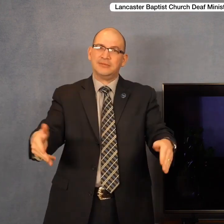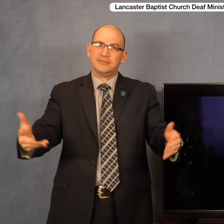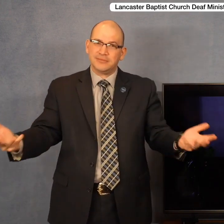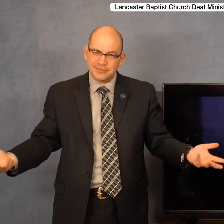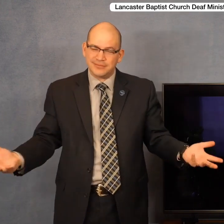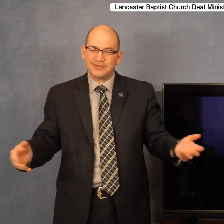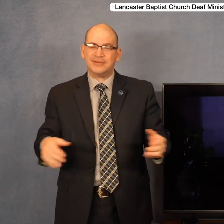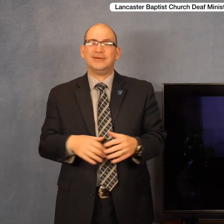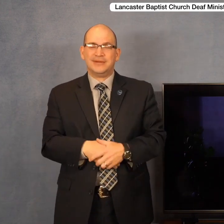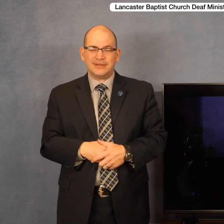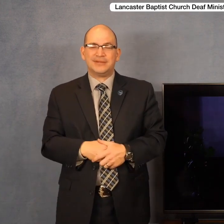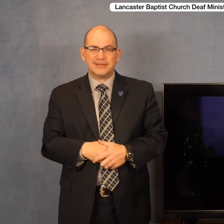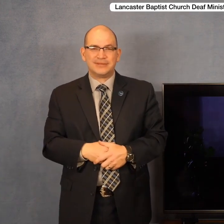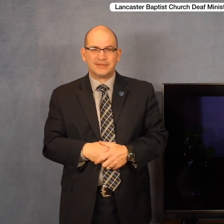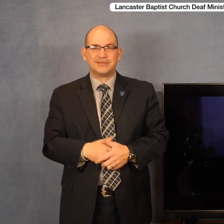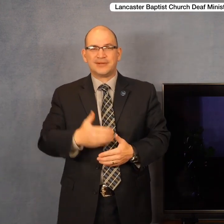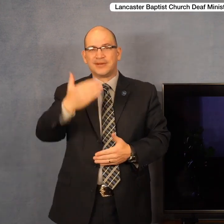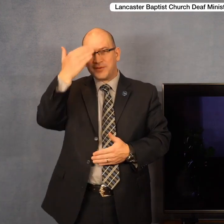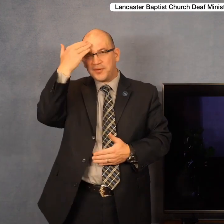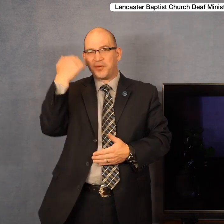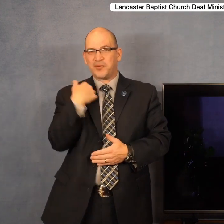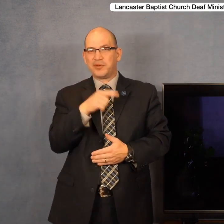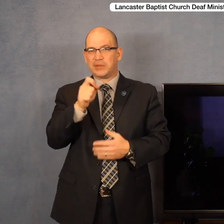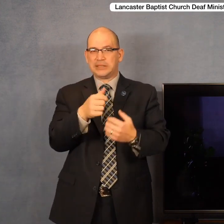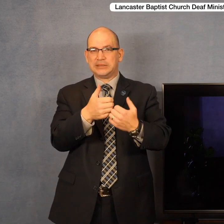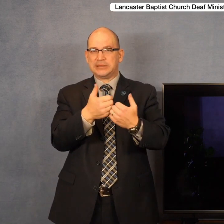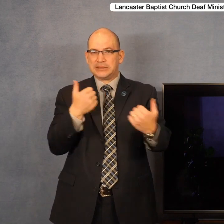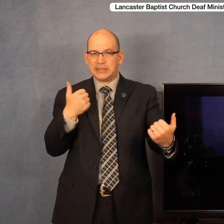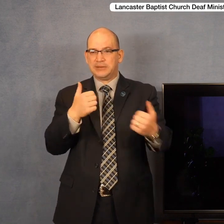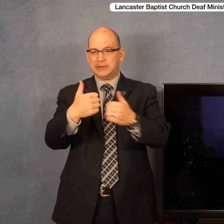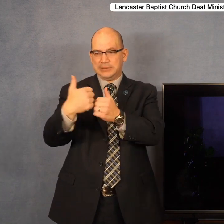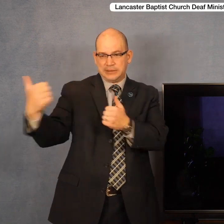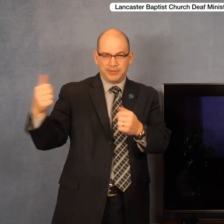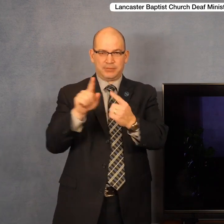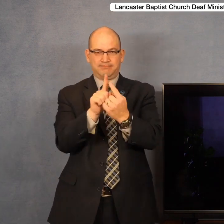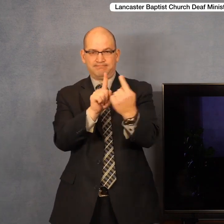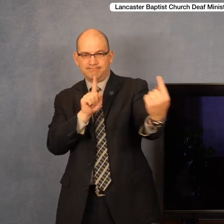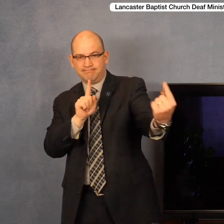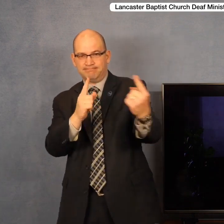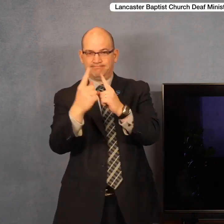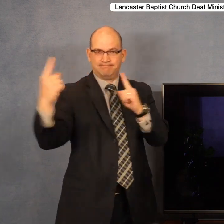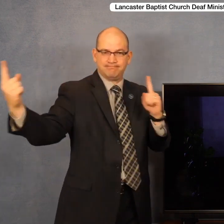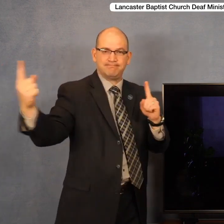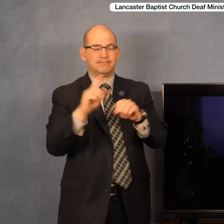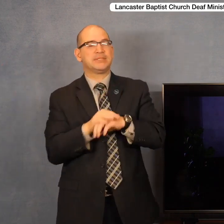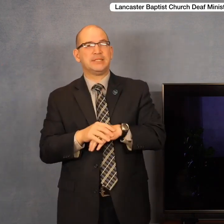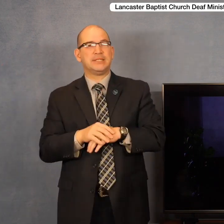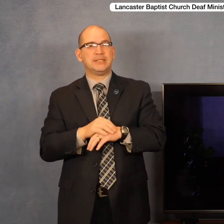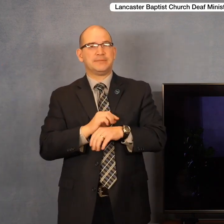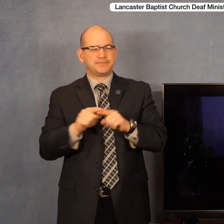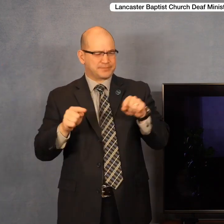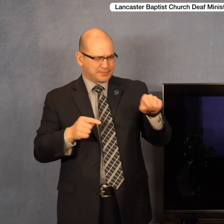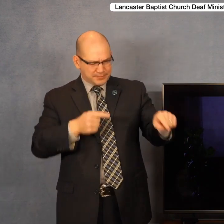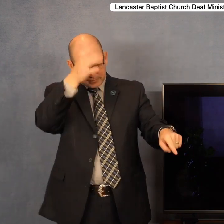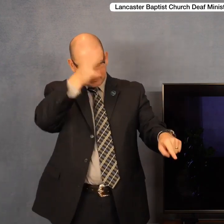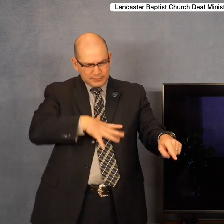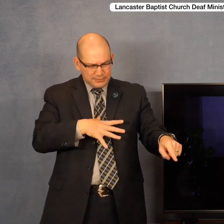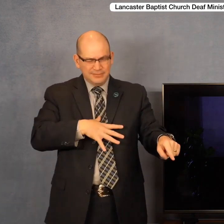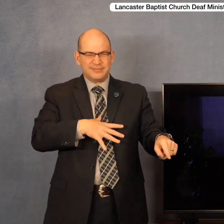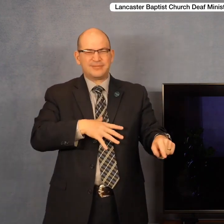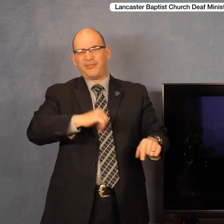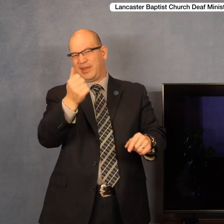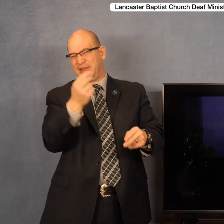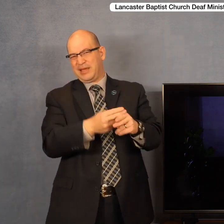a social distancing and it's mandated to us. But this man, this man that is sometimes called the maniac of Gadara,